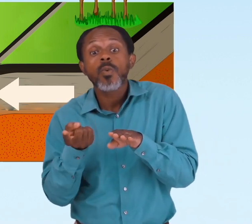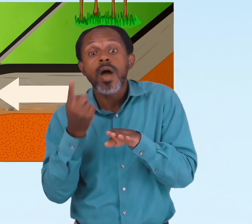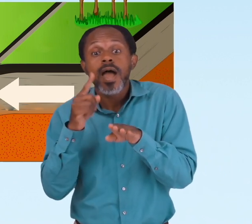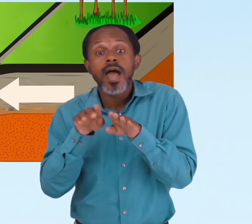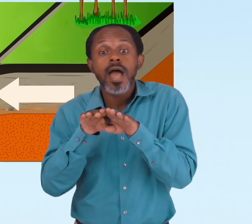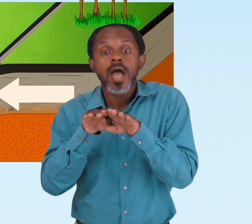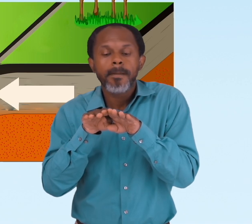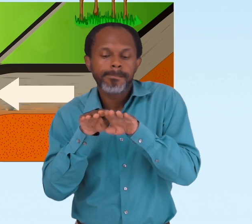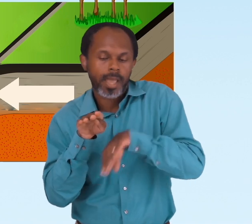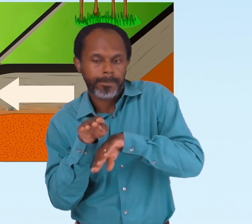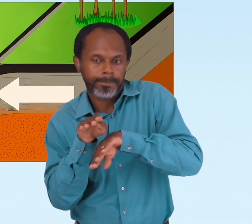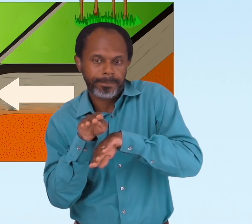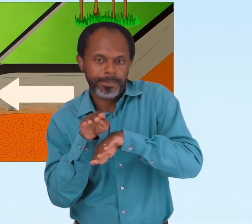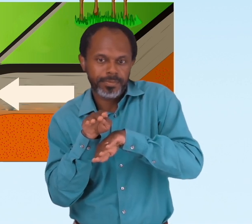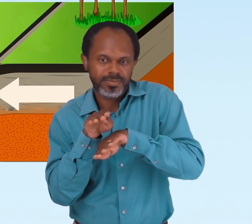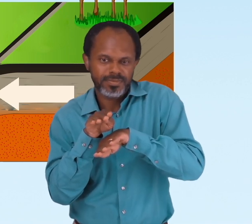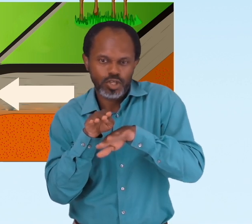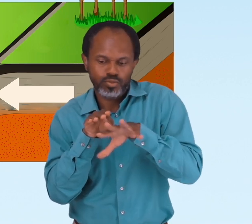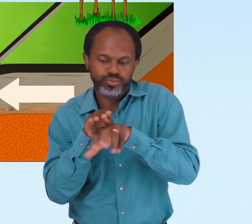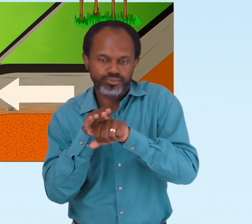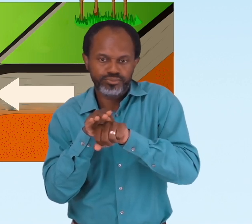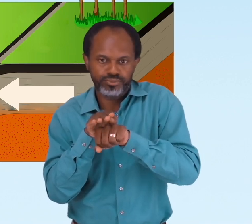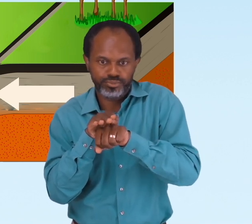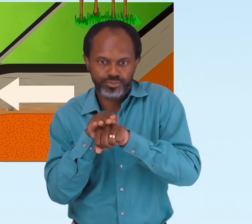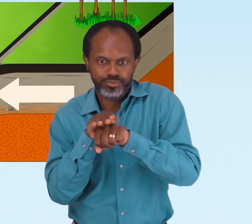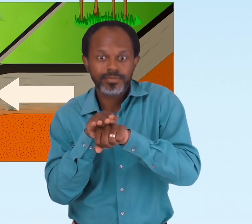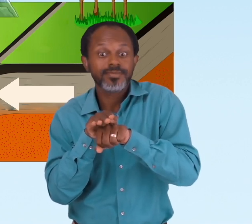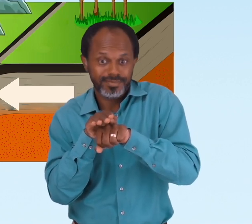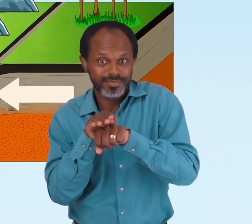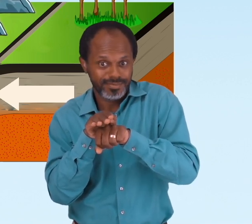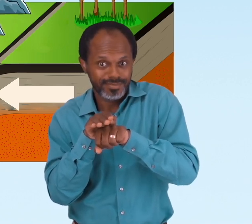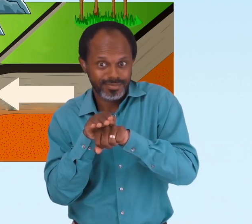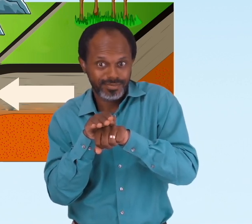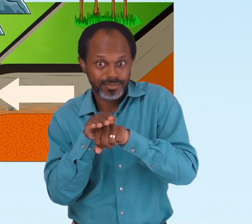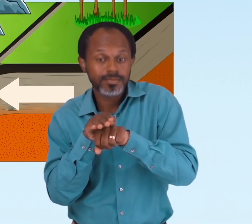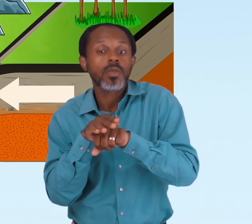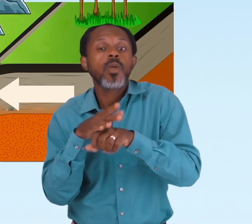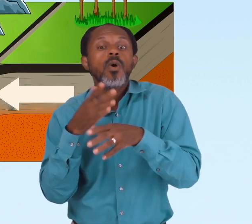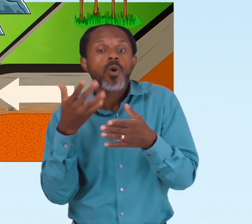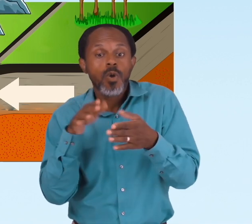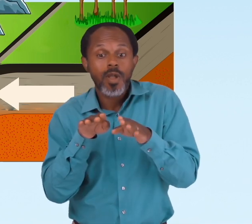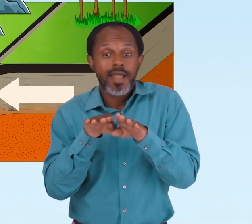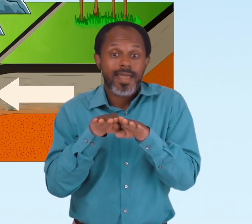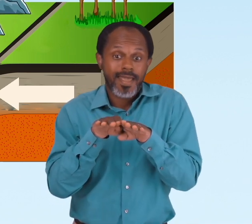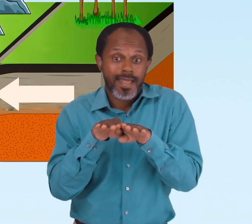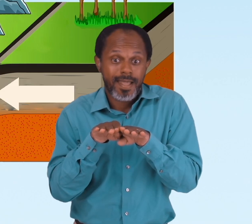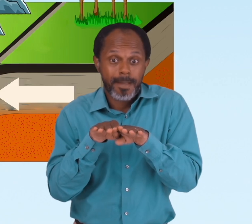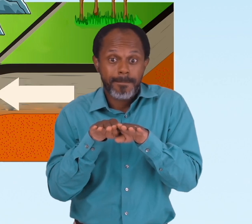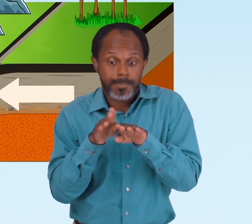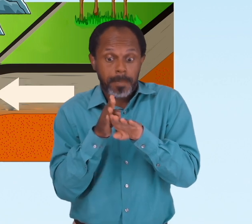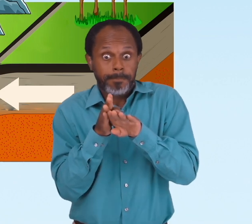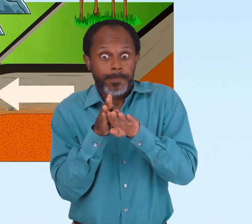and be destroyed. Or, the edges of the plate may rise up and form mountains.